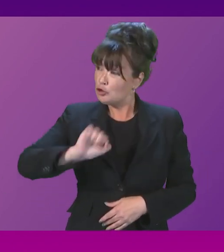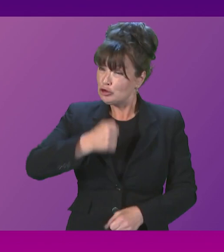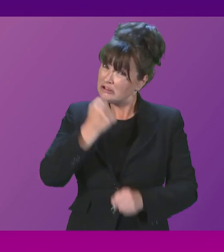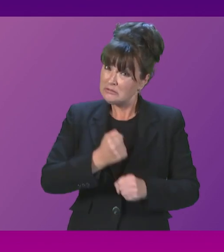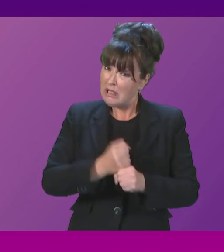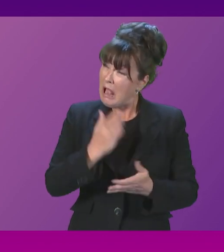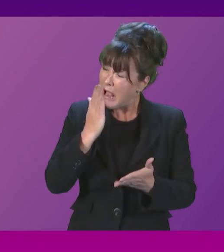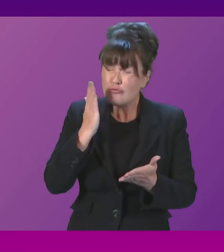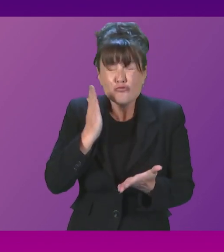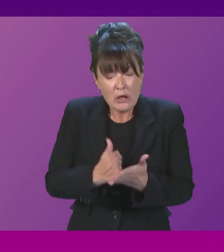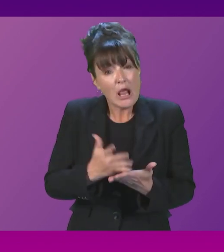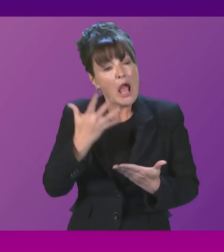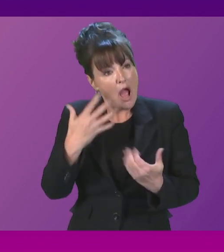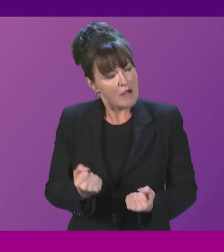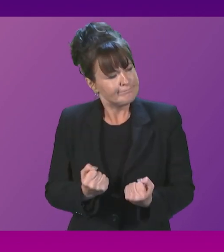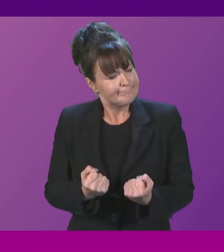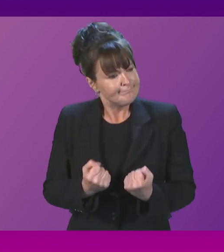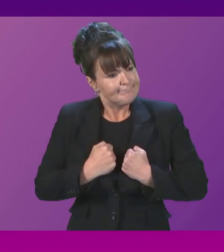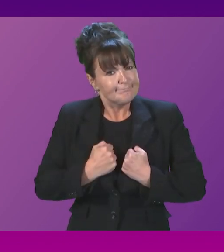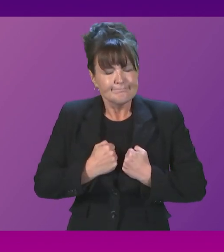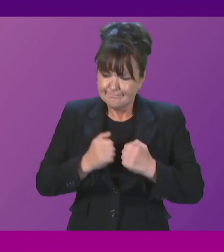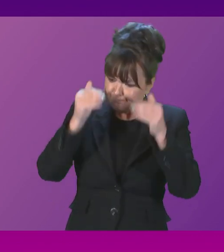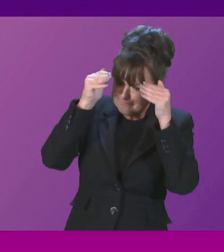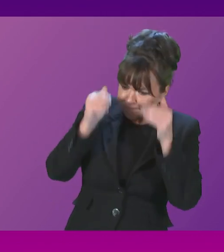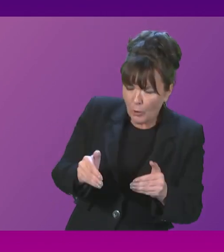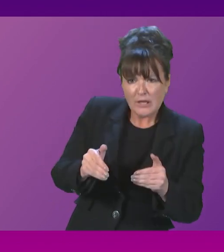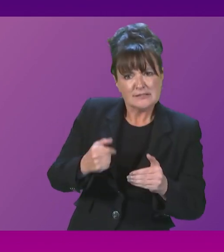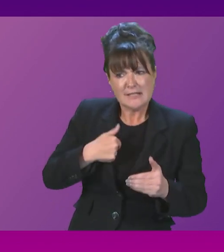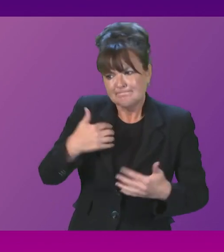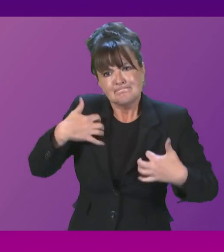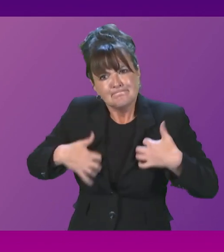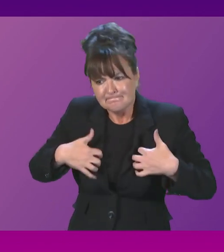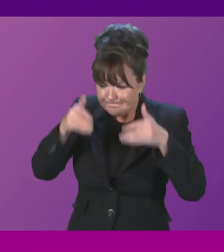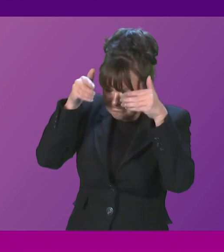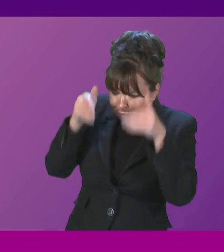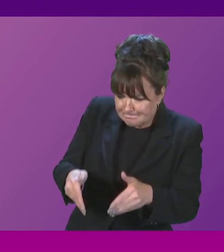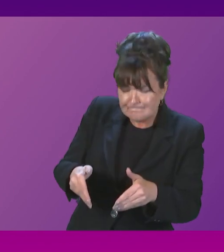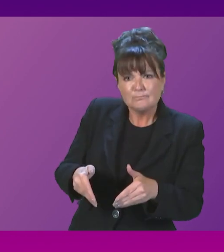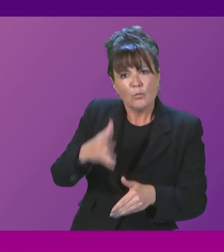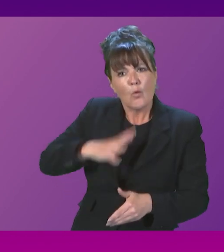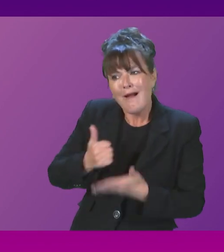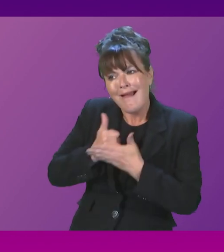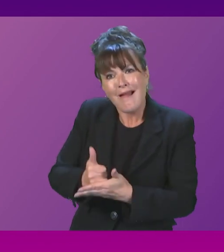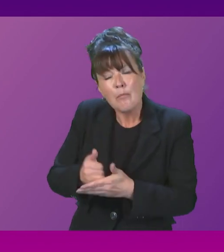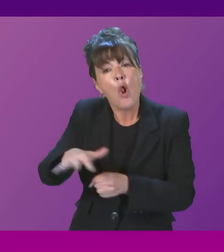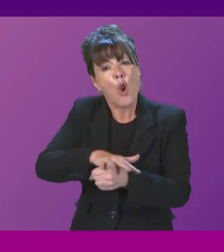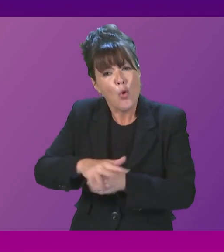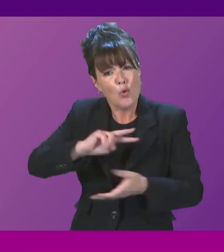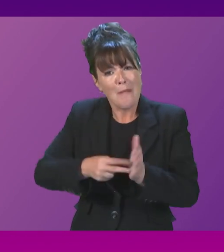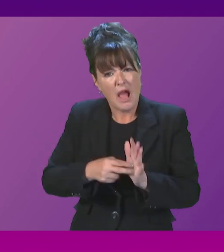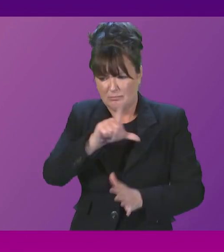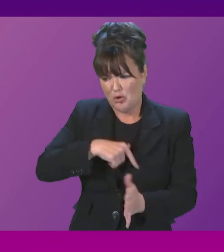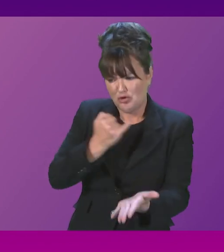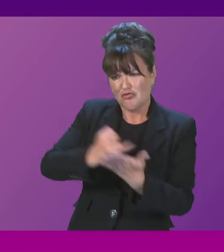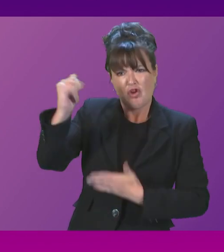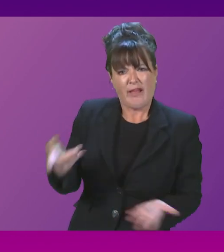interest of local communities at the heart when projects such as this can go ahead against their wishes? First Minister. We